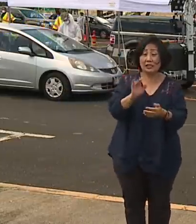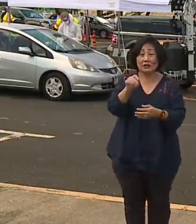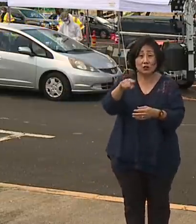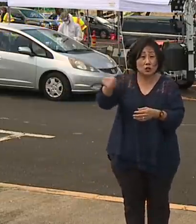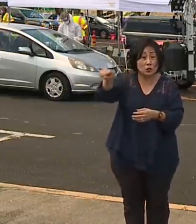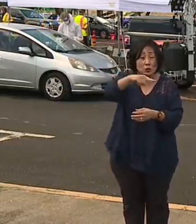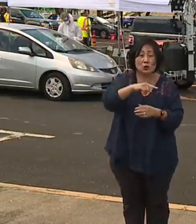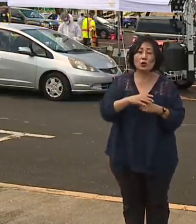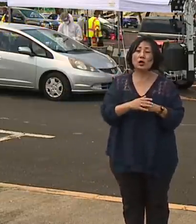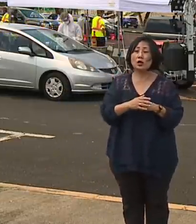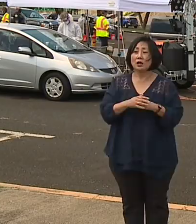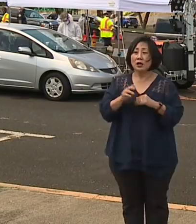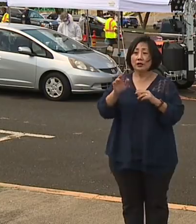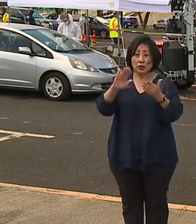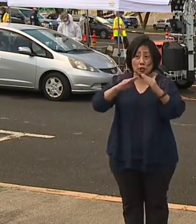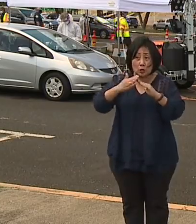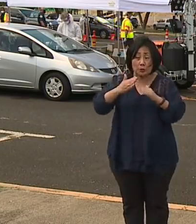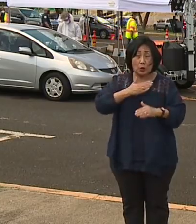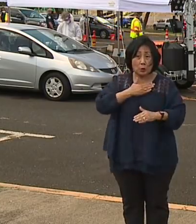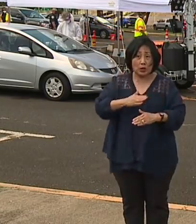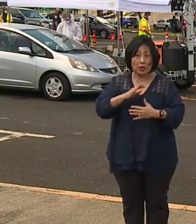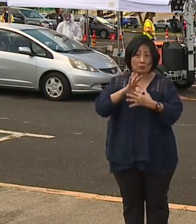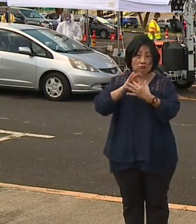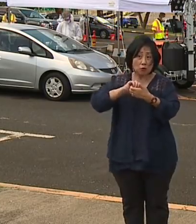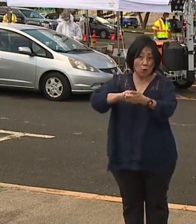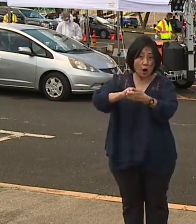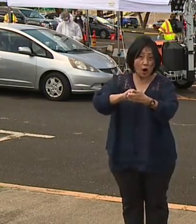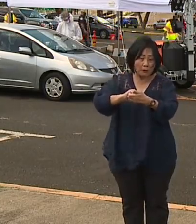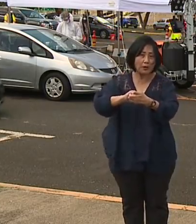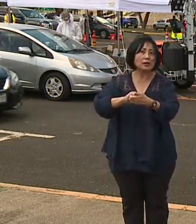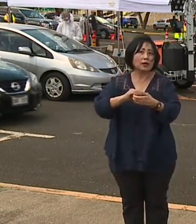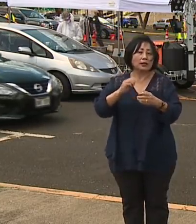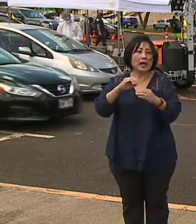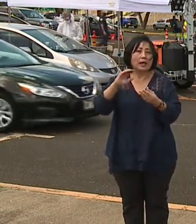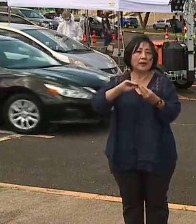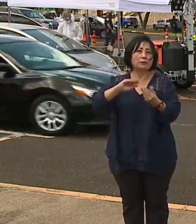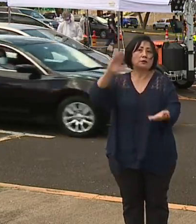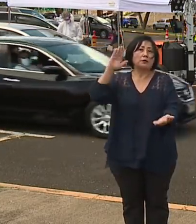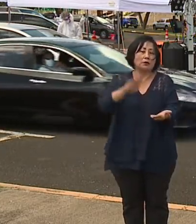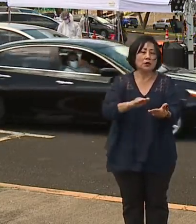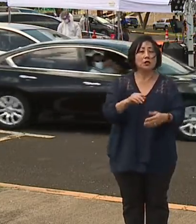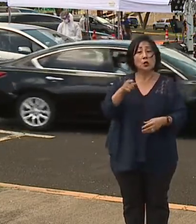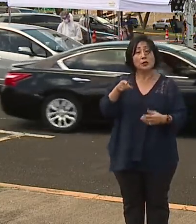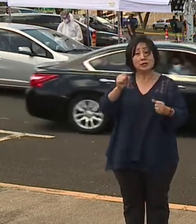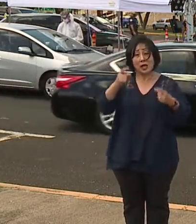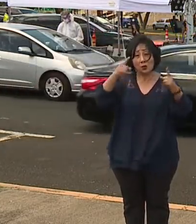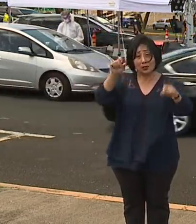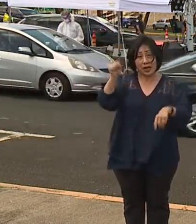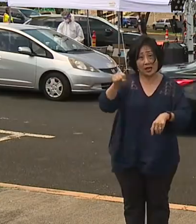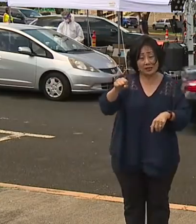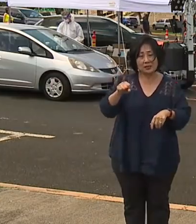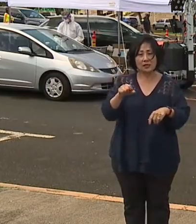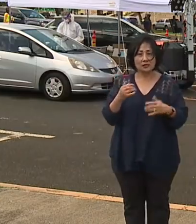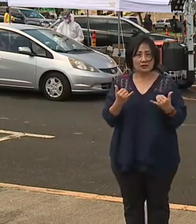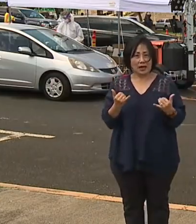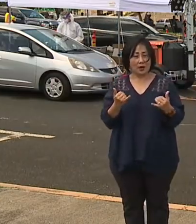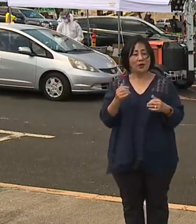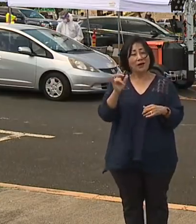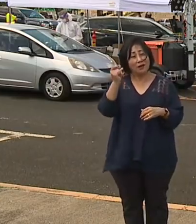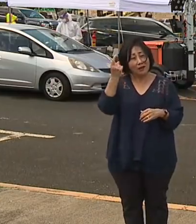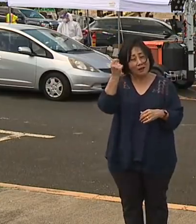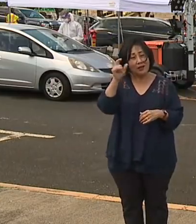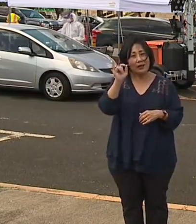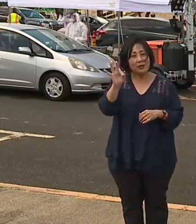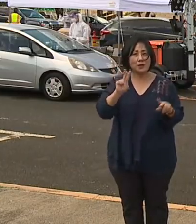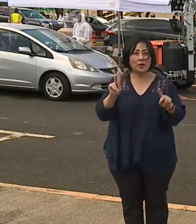cooperation from the community to do their part. So this can work with what we've got going on right now if